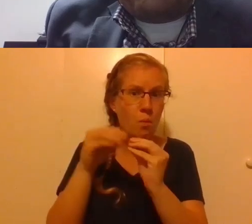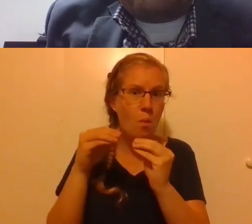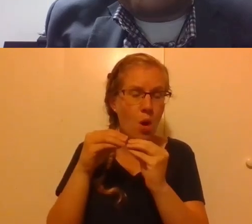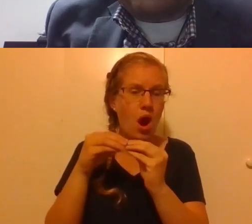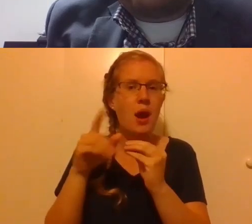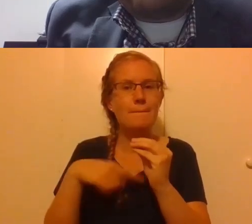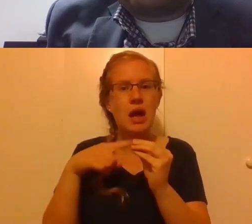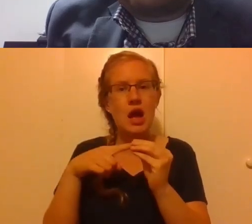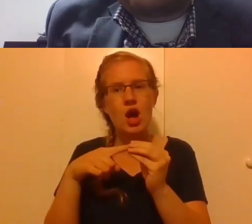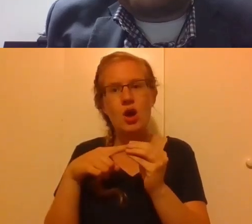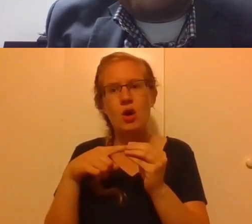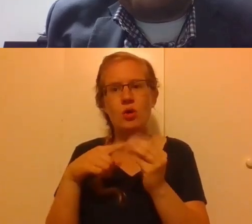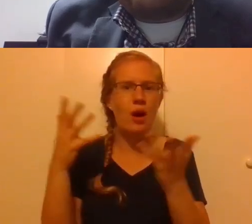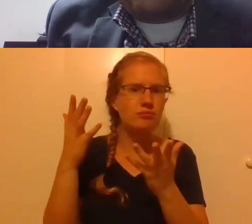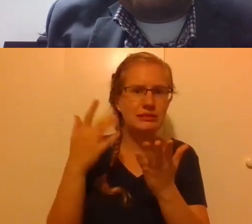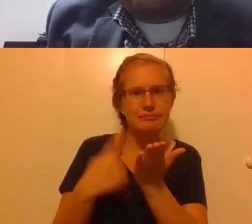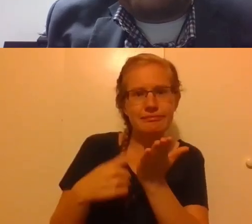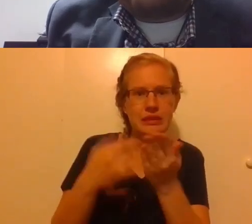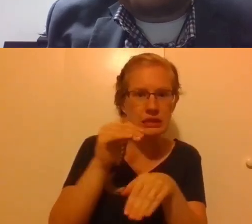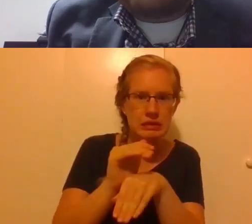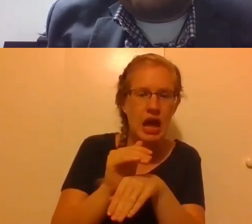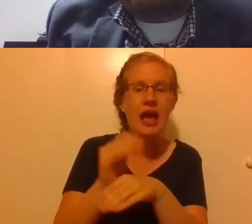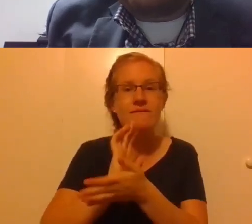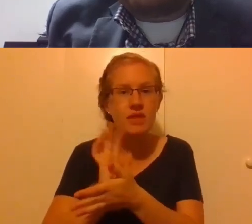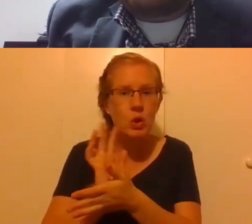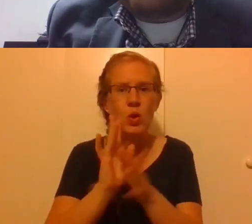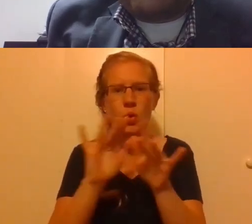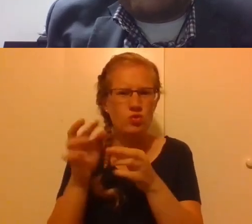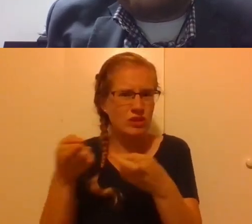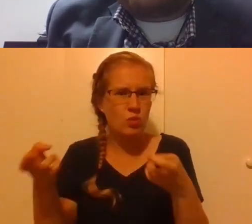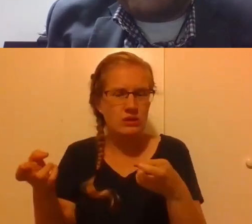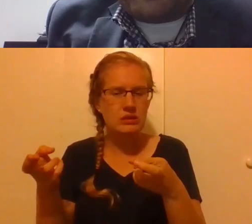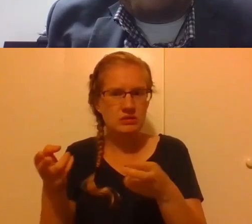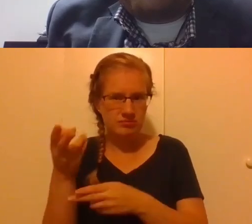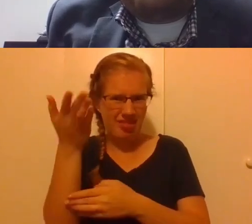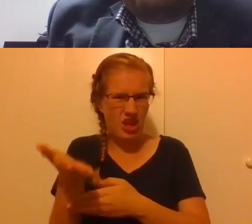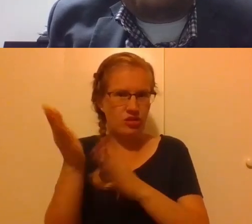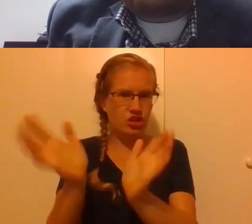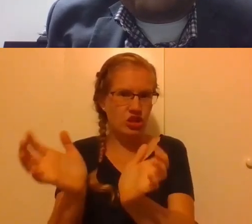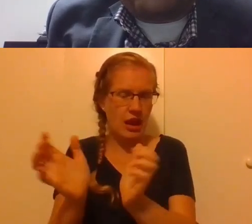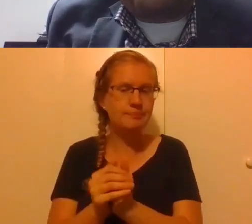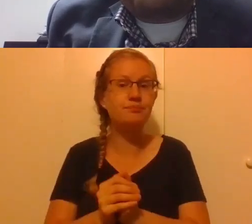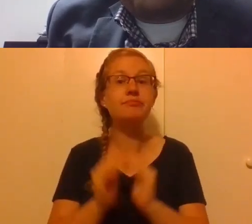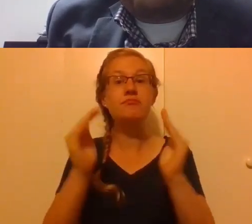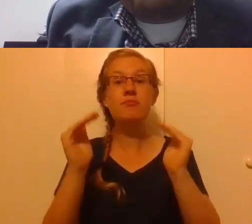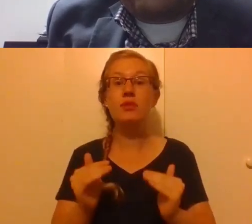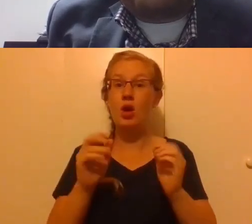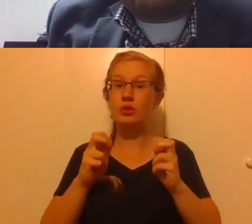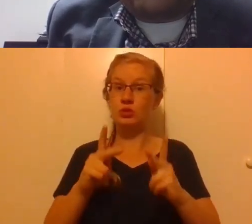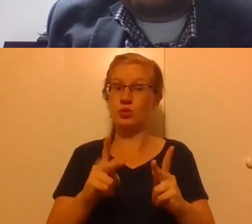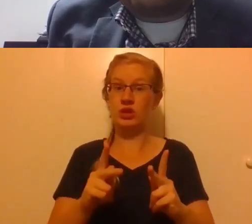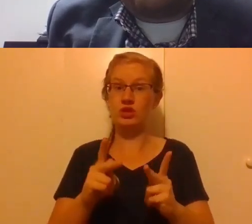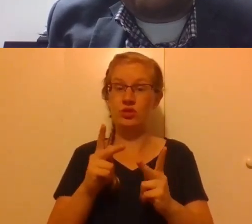aspects of what was discussed tonight, you can find videos and other resources in the chat. You can also find an opportunity to